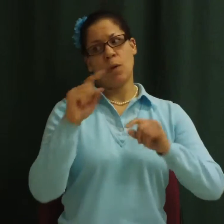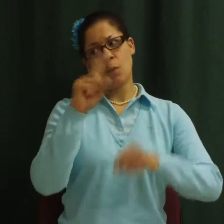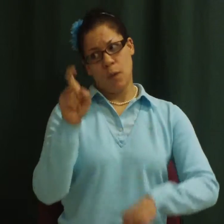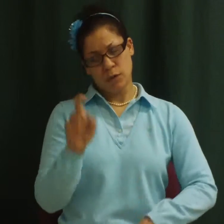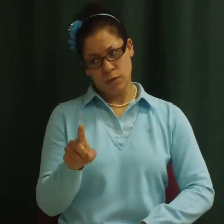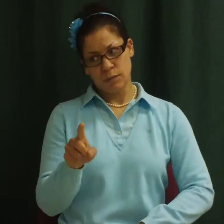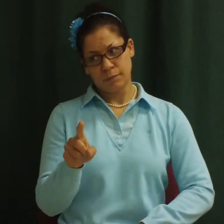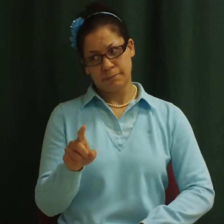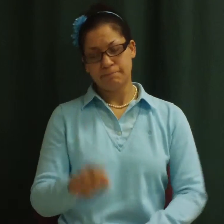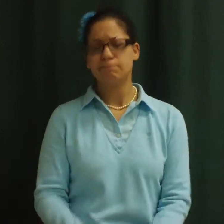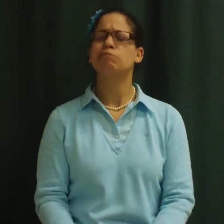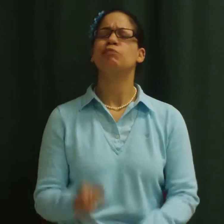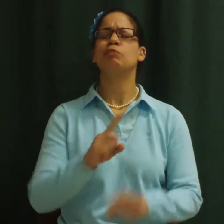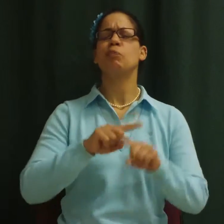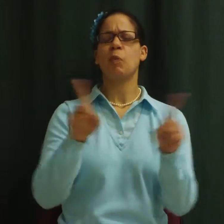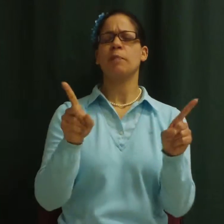But I'll tell you what I know.